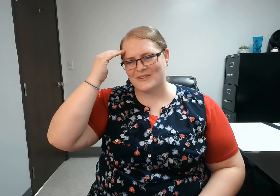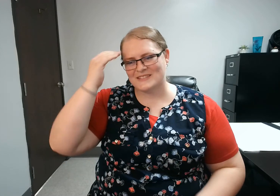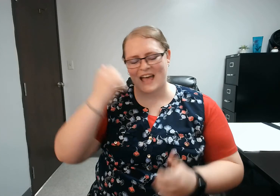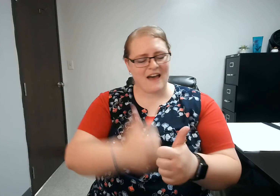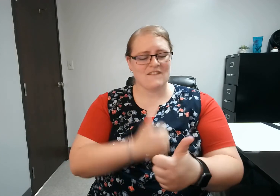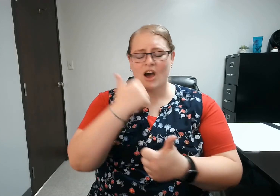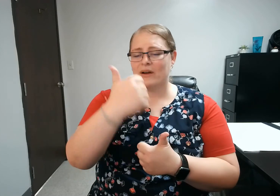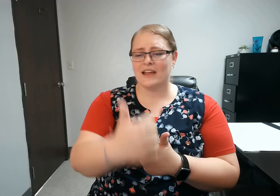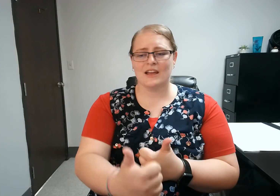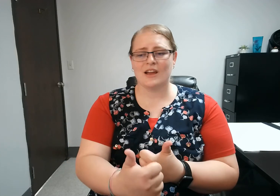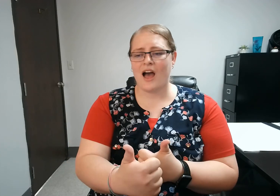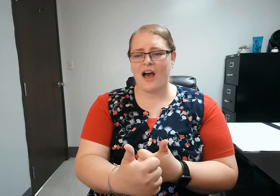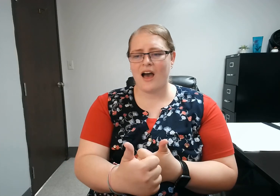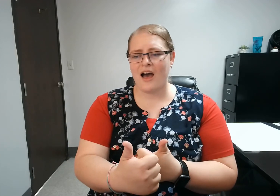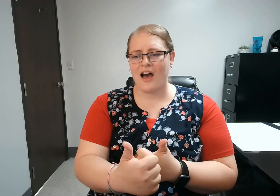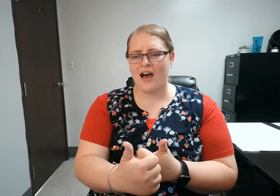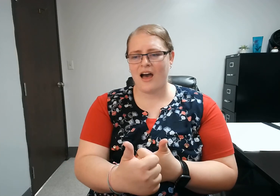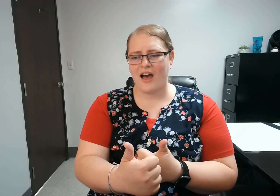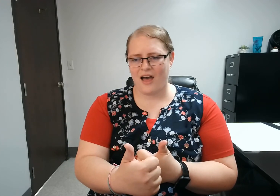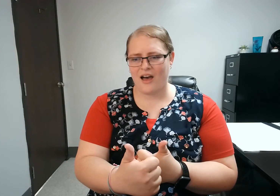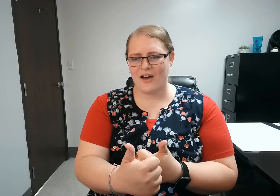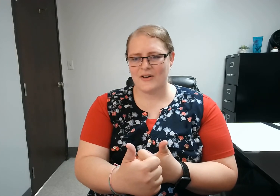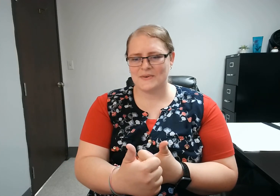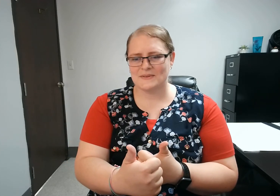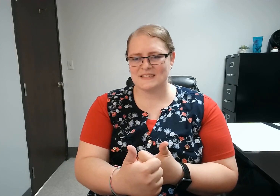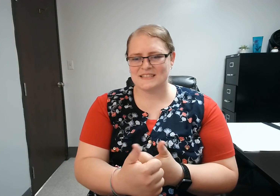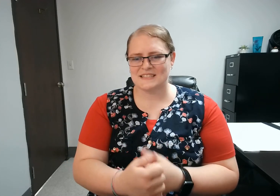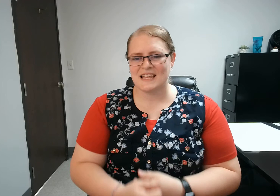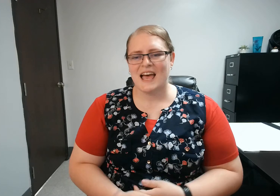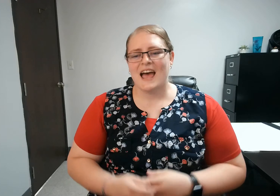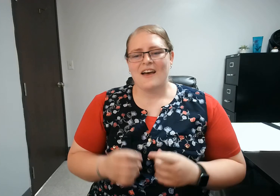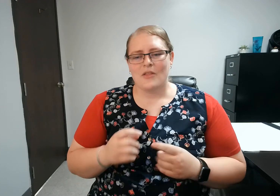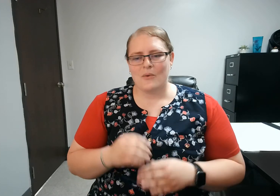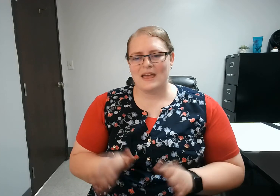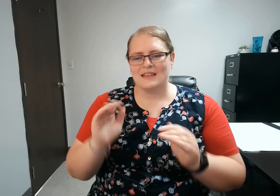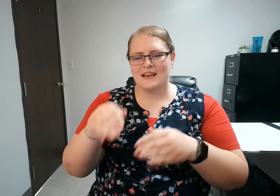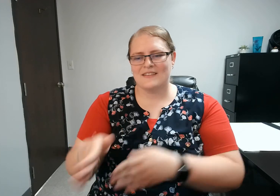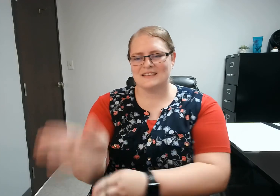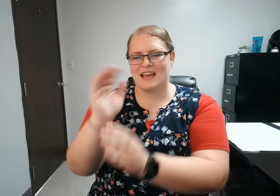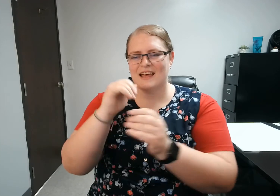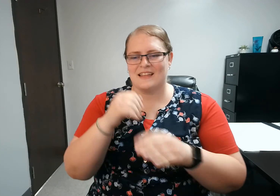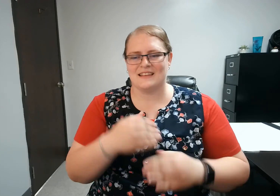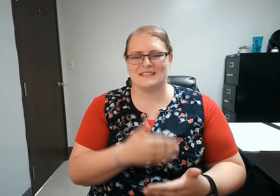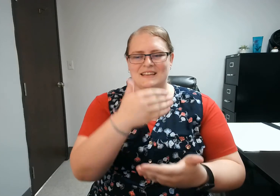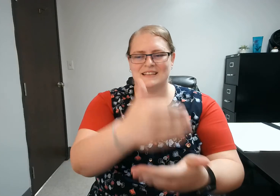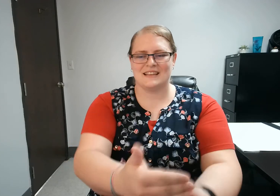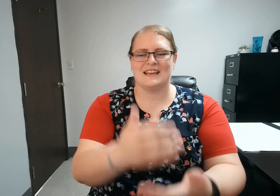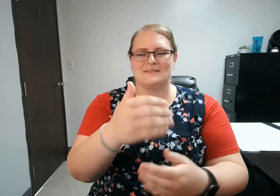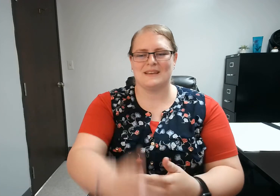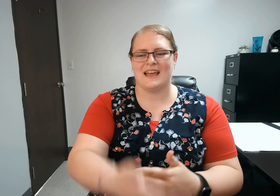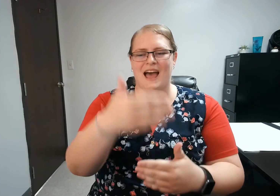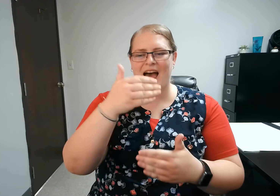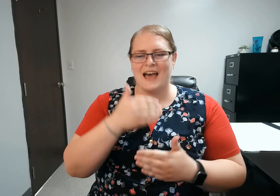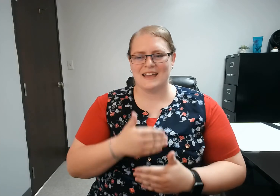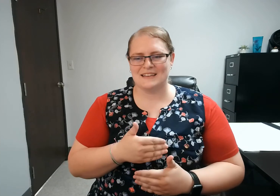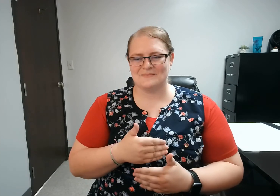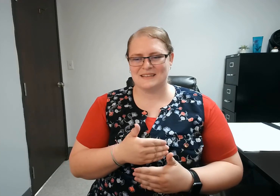How far it goes So standing by tail On this evening When we